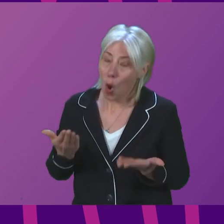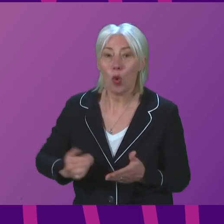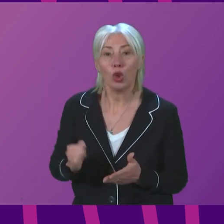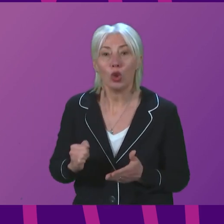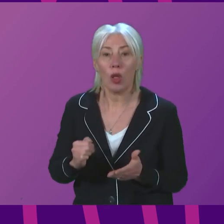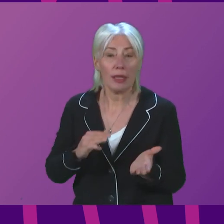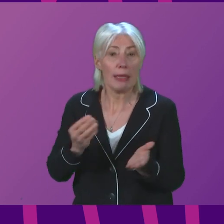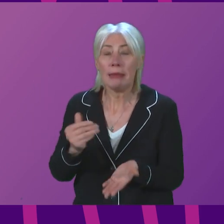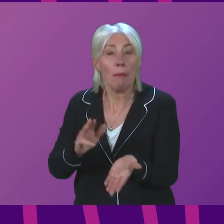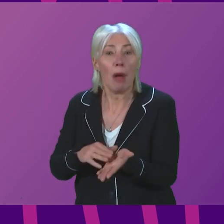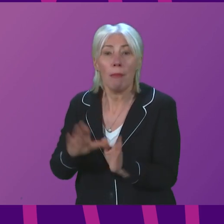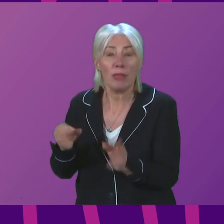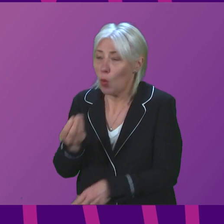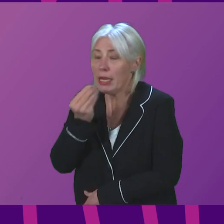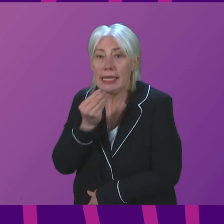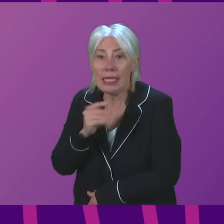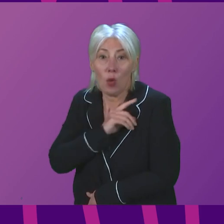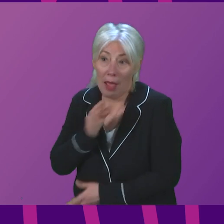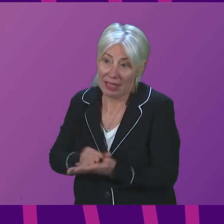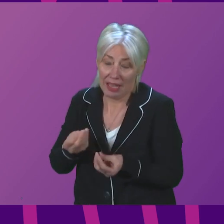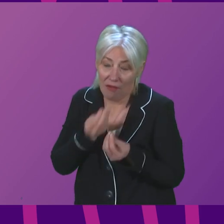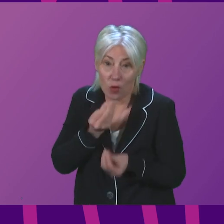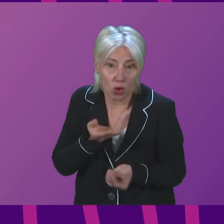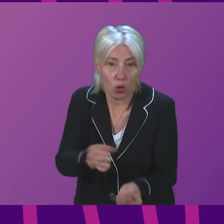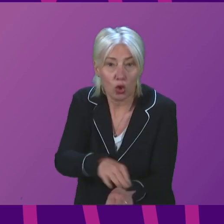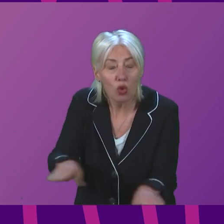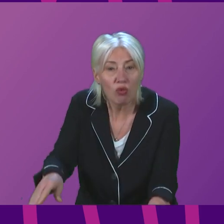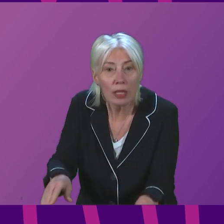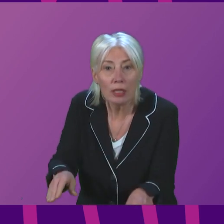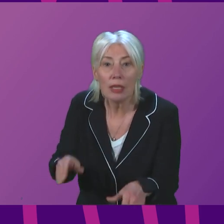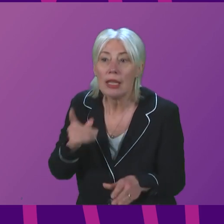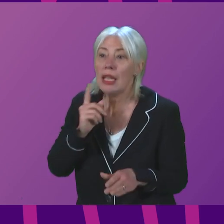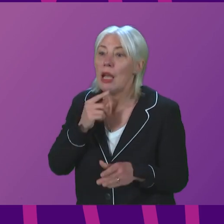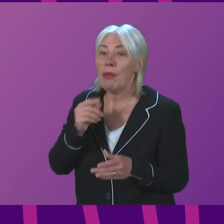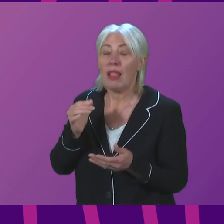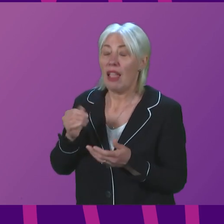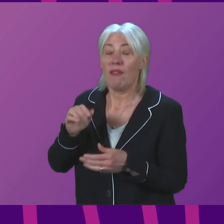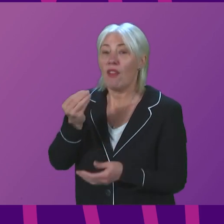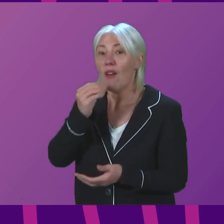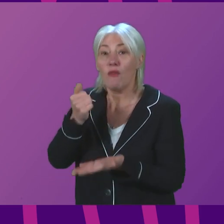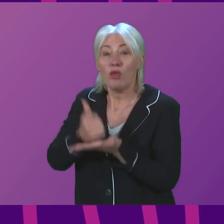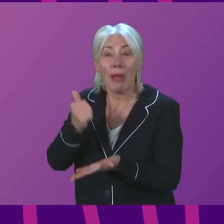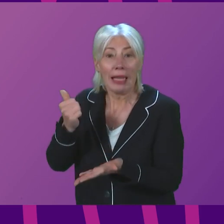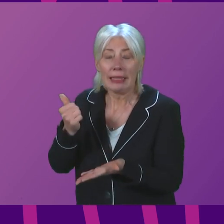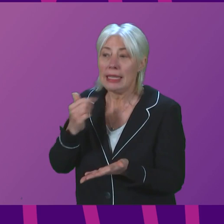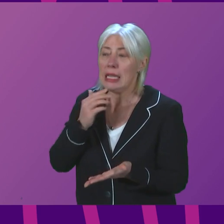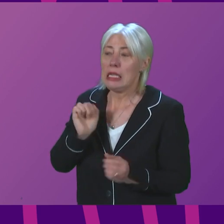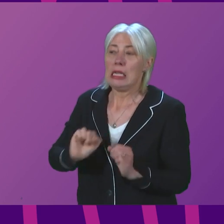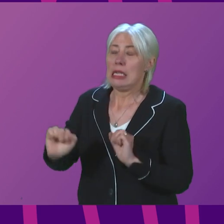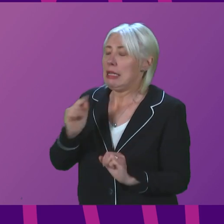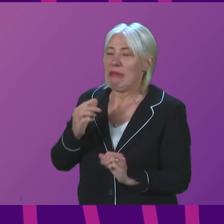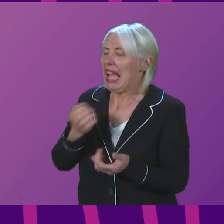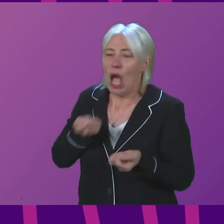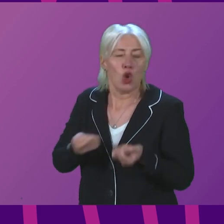are mums skipping meals in order to feed their kids. People are knocking back items at food banks because they can't afford to cook them.